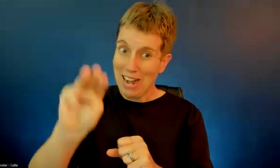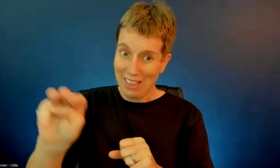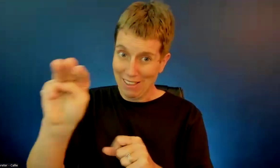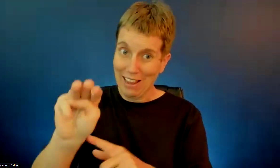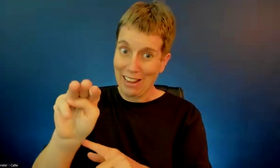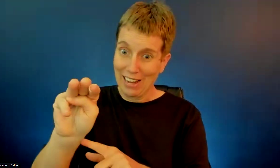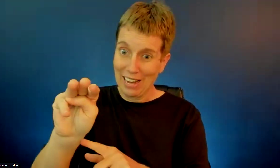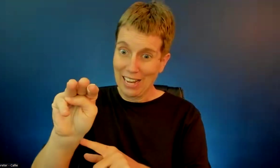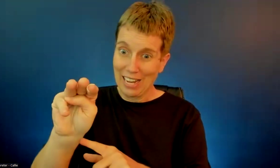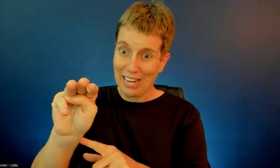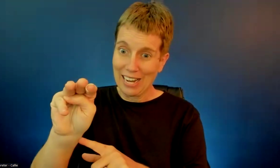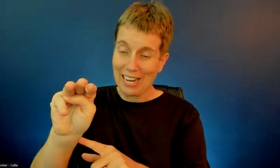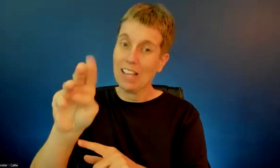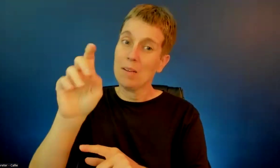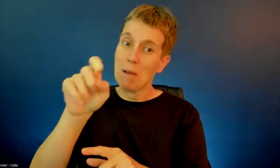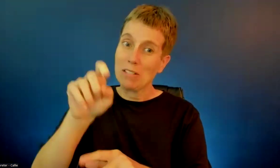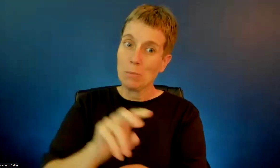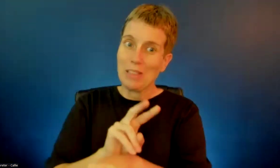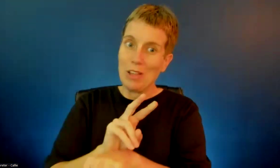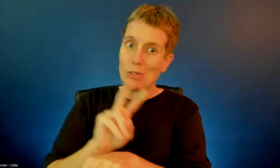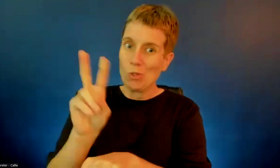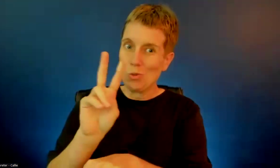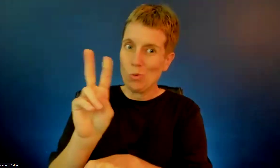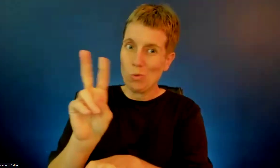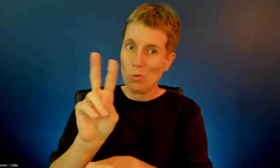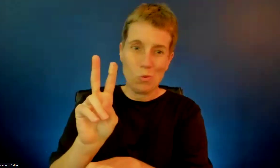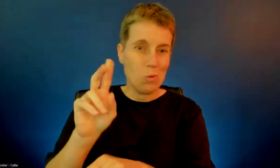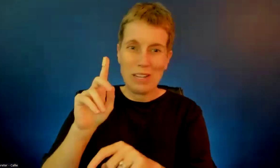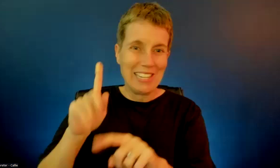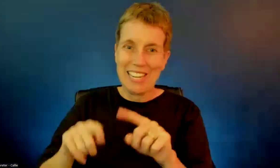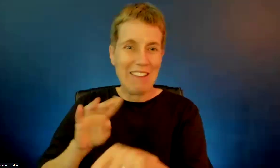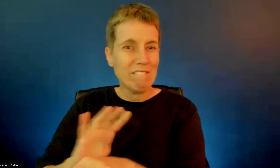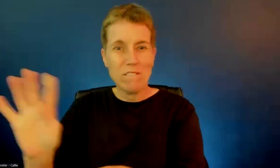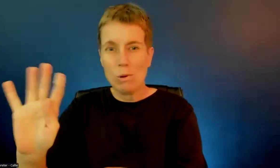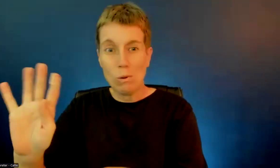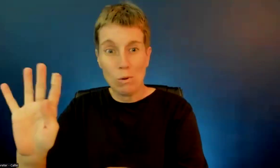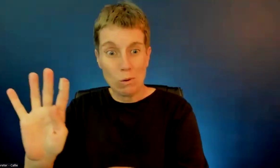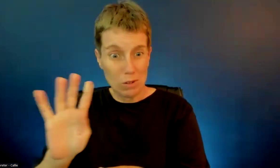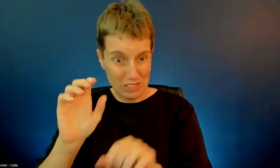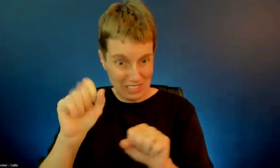That doesn't affect me much because I'm retired. But how about everybody else?